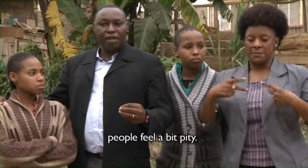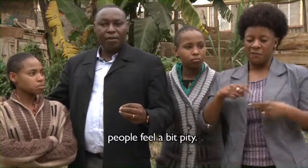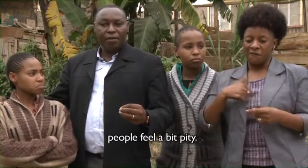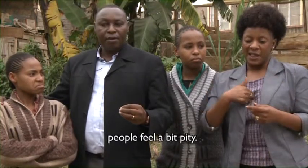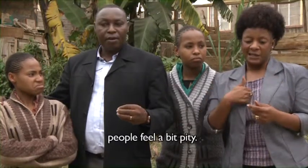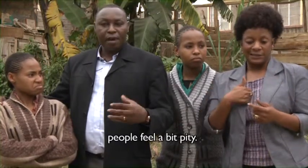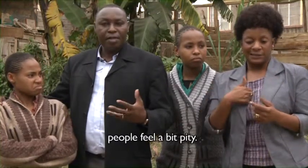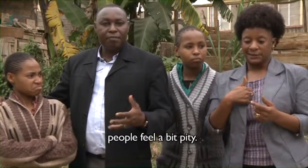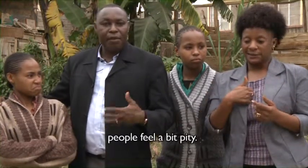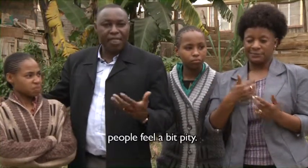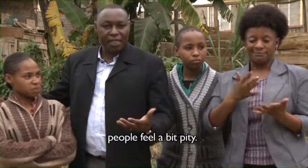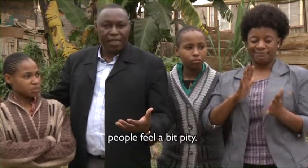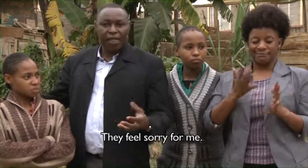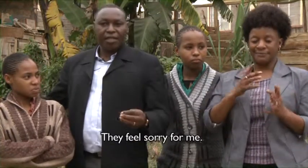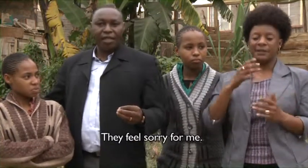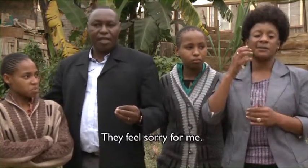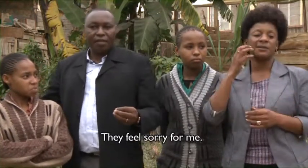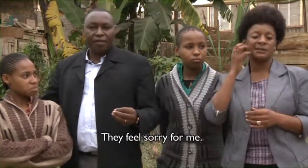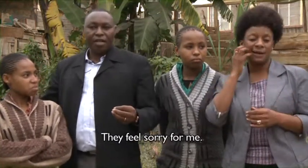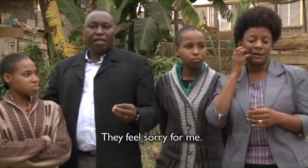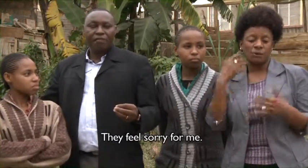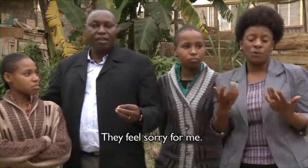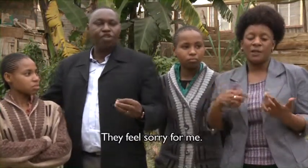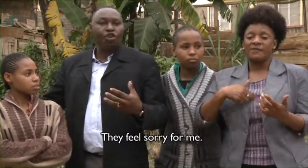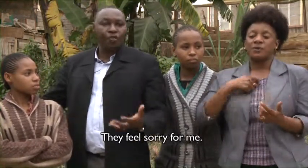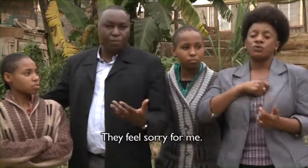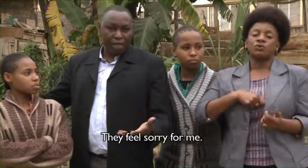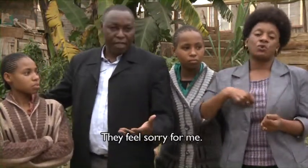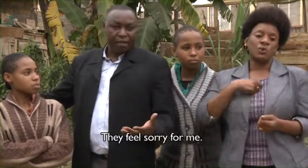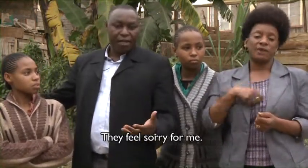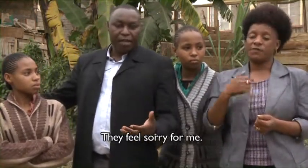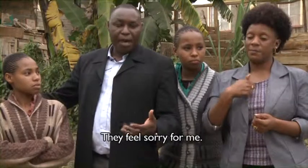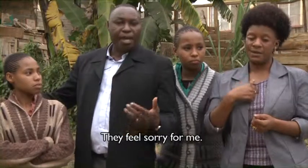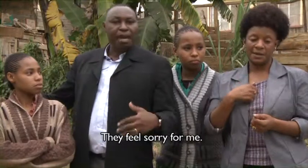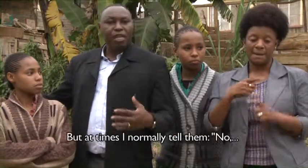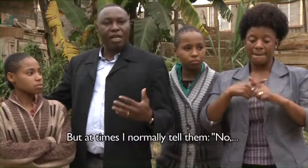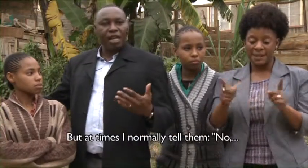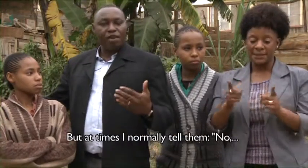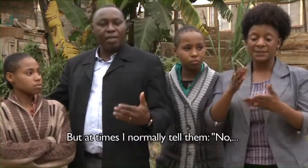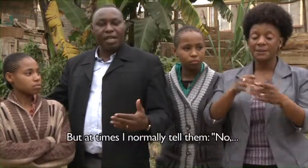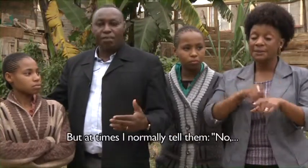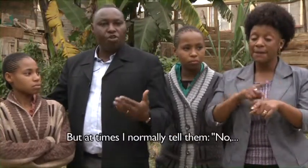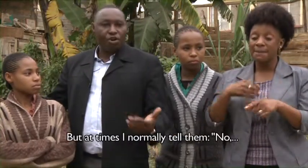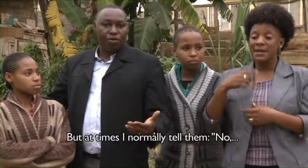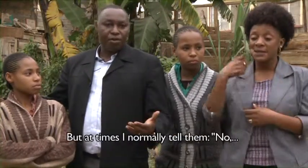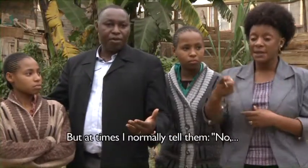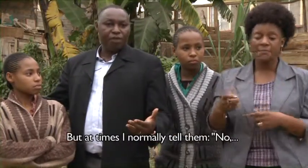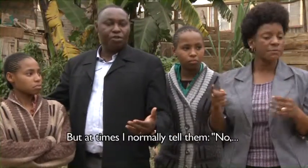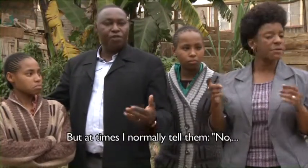a bit pity. They feel sorry for me. But at times I normally tell them, no, you should not